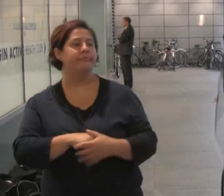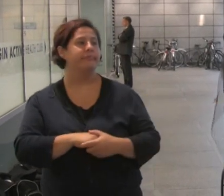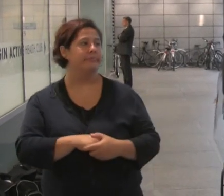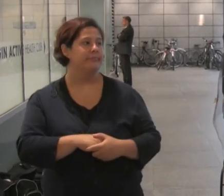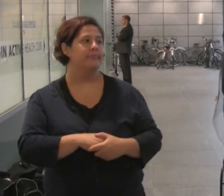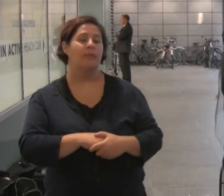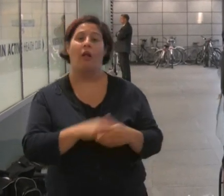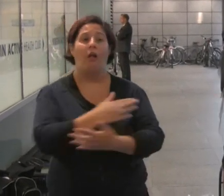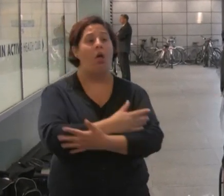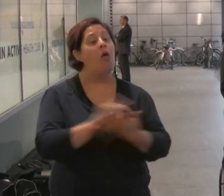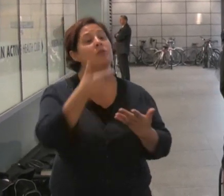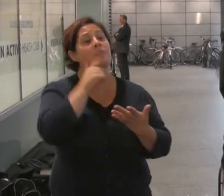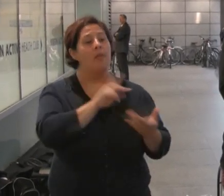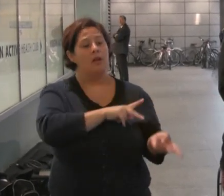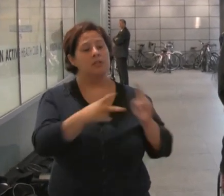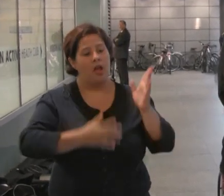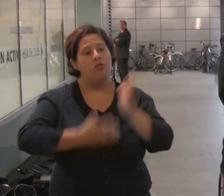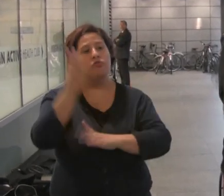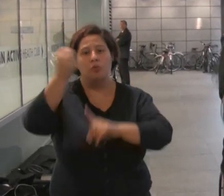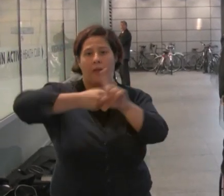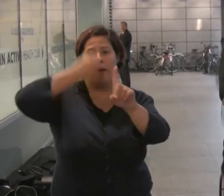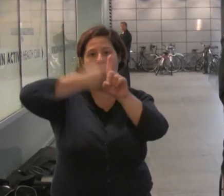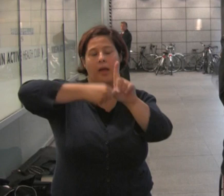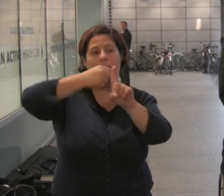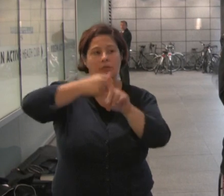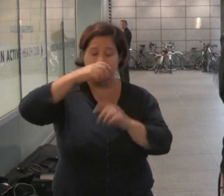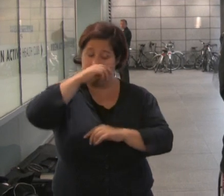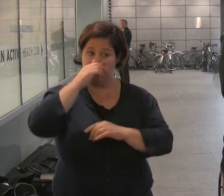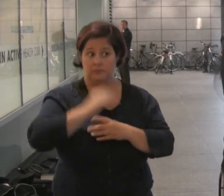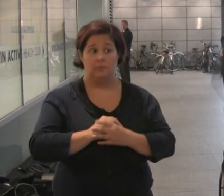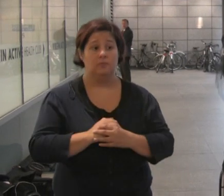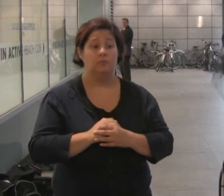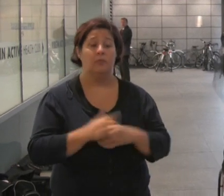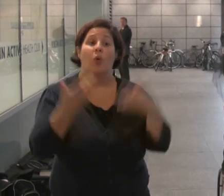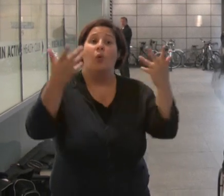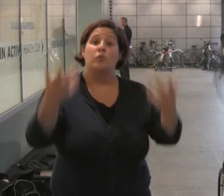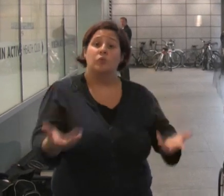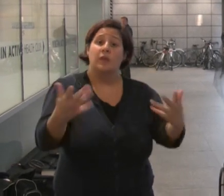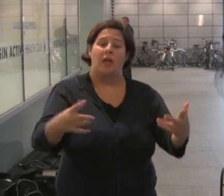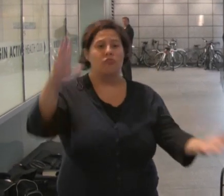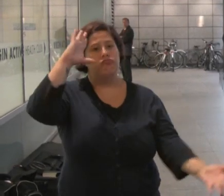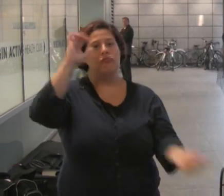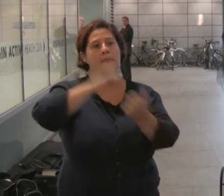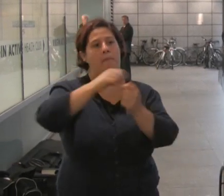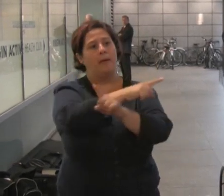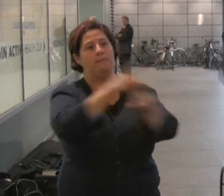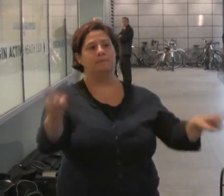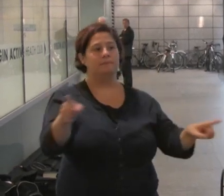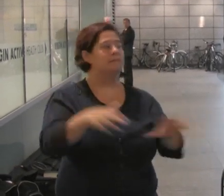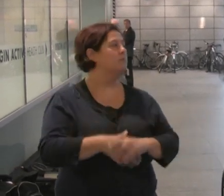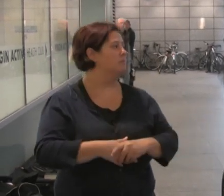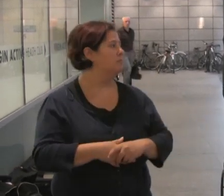So many have fallen during this campaign against us. Today we remember them all.